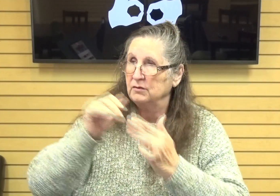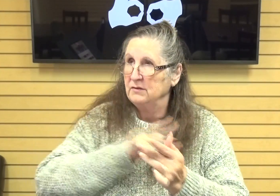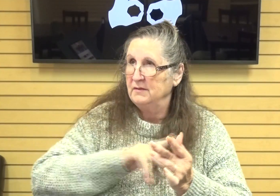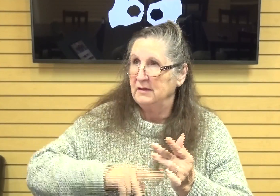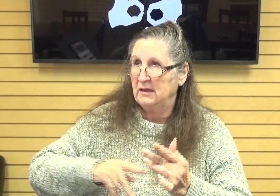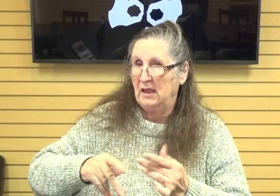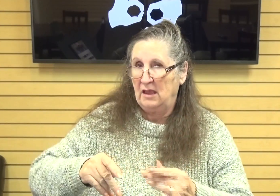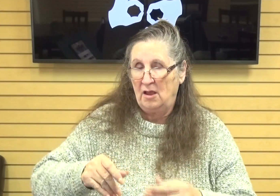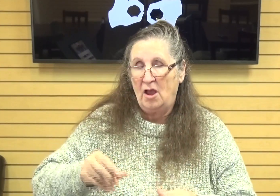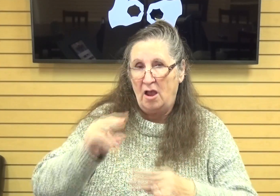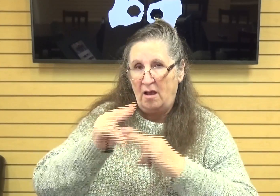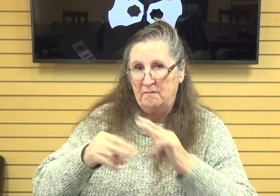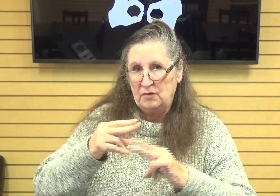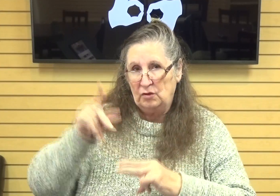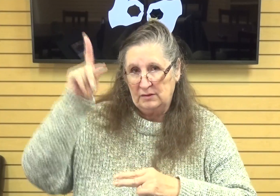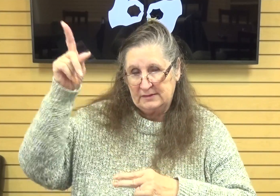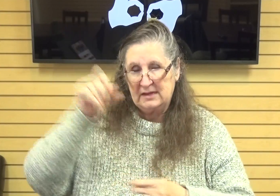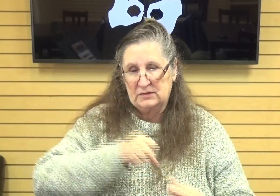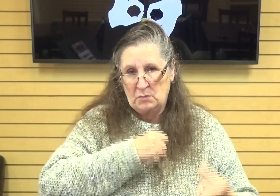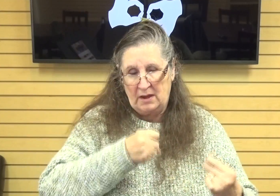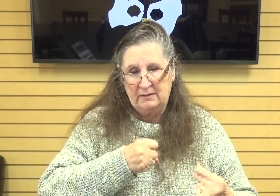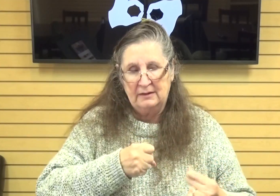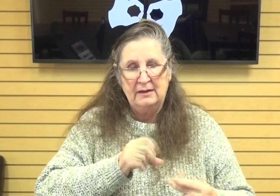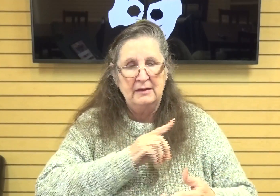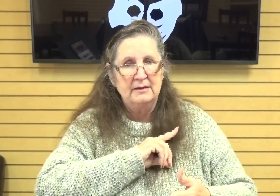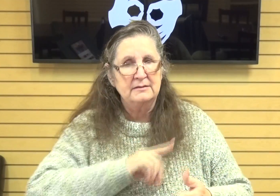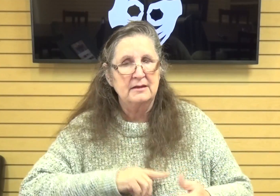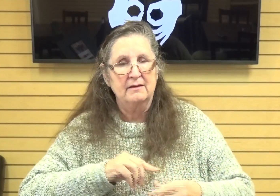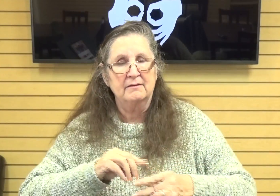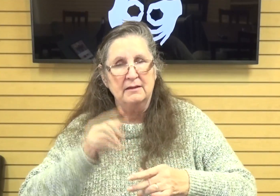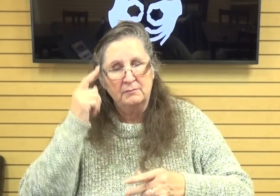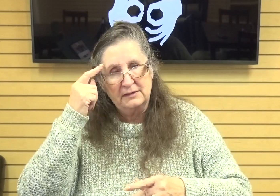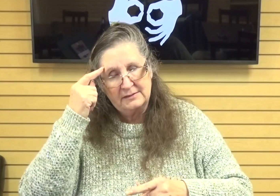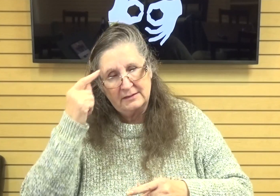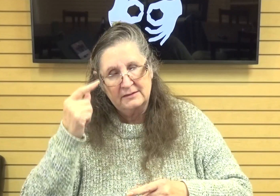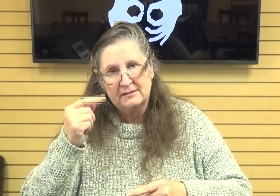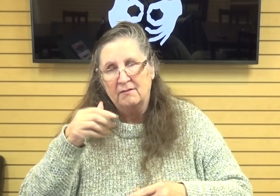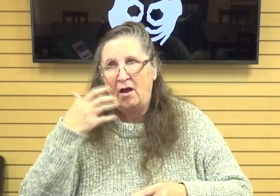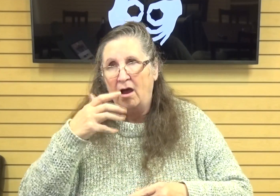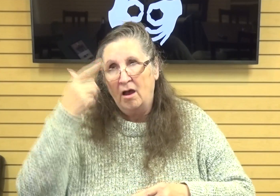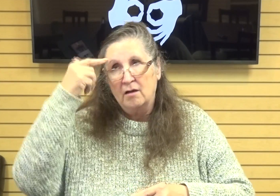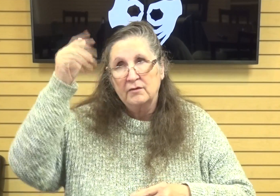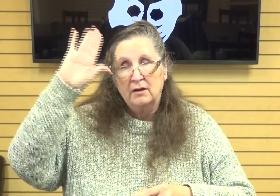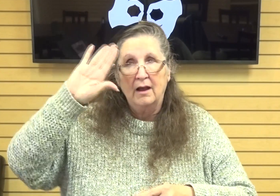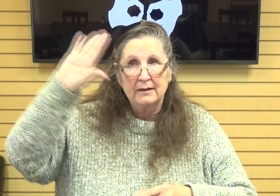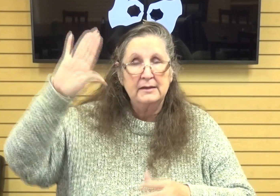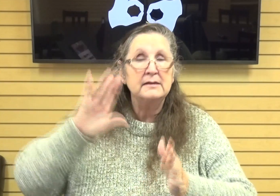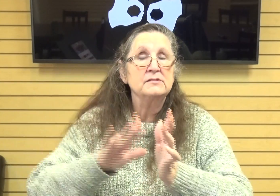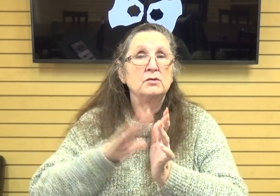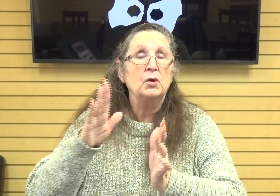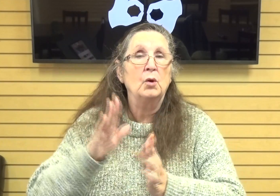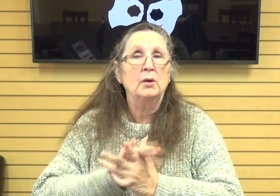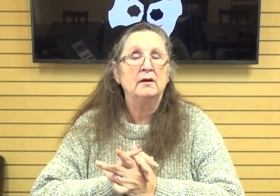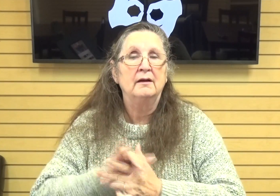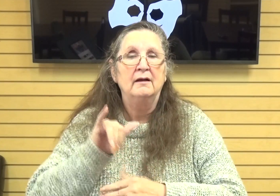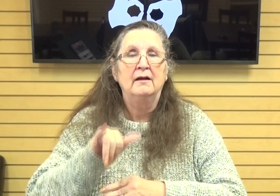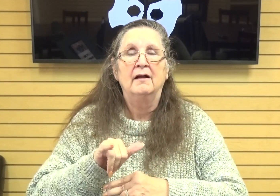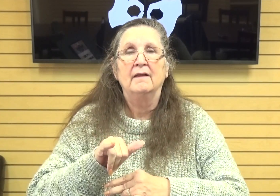david habitually kept a sense of awe for god and his glory and that cut his